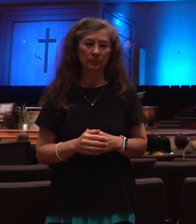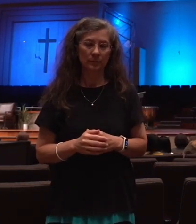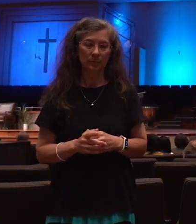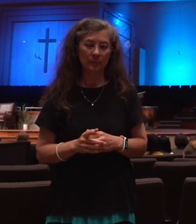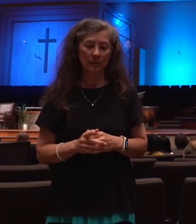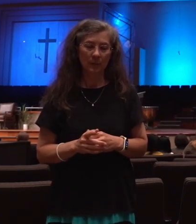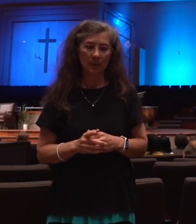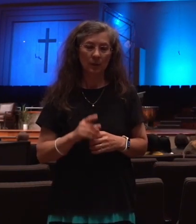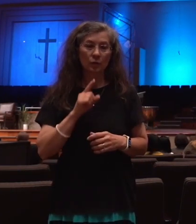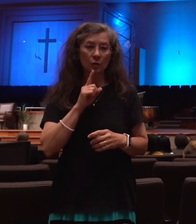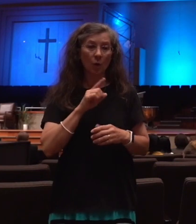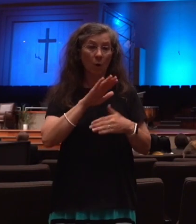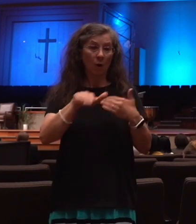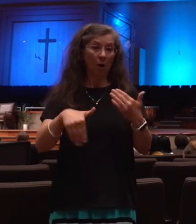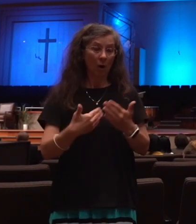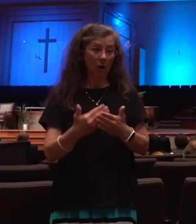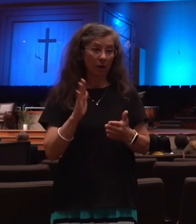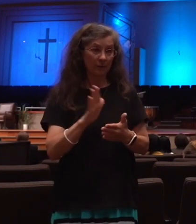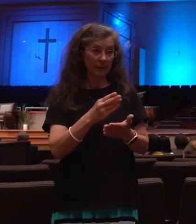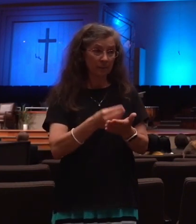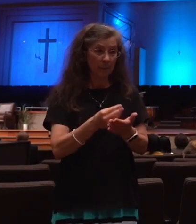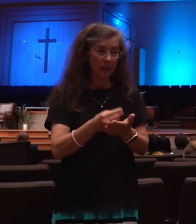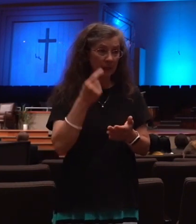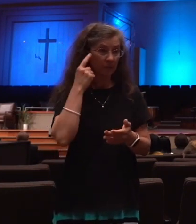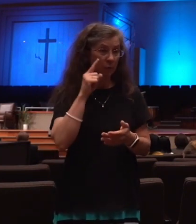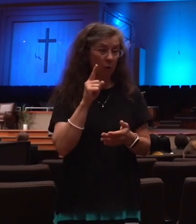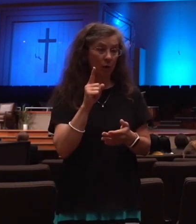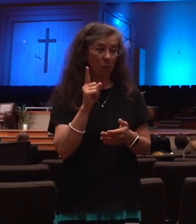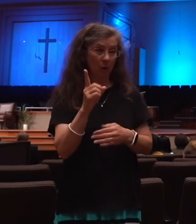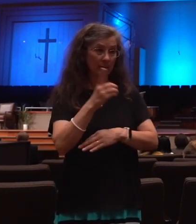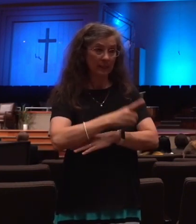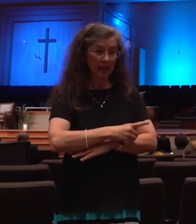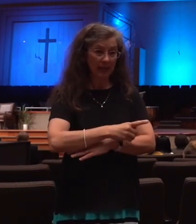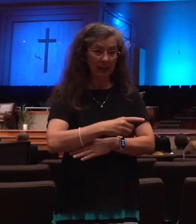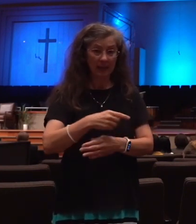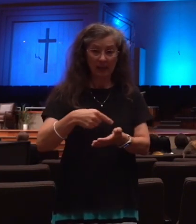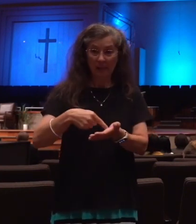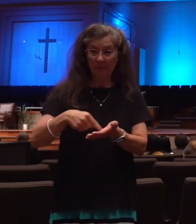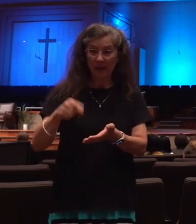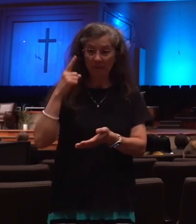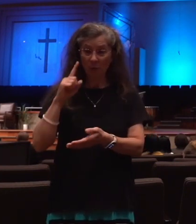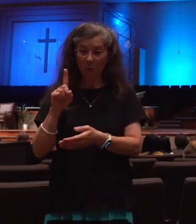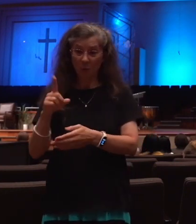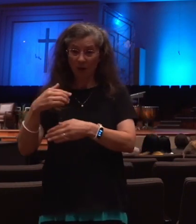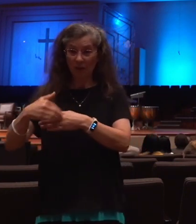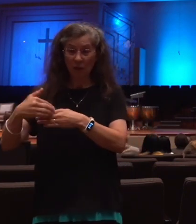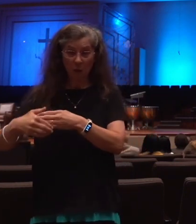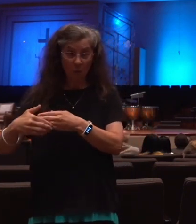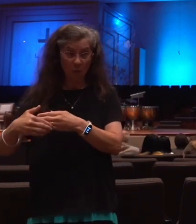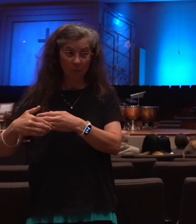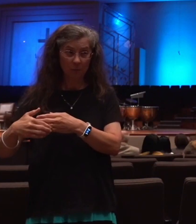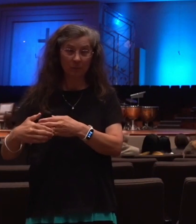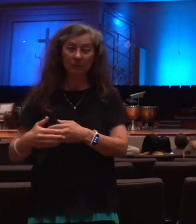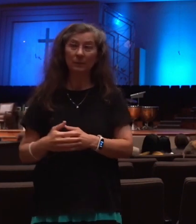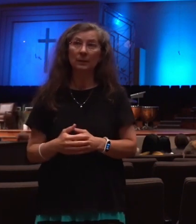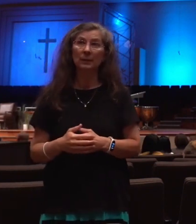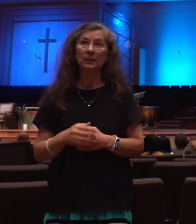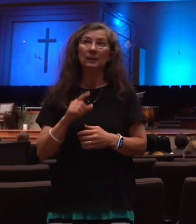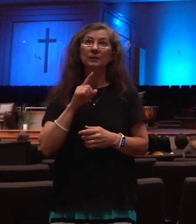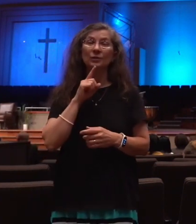his whole day's wage just to buy enough to make a loaf of bread. In other words, supply and demand,